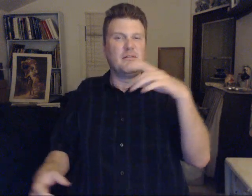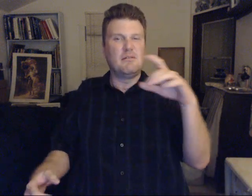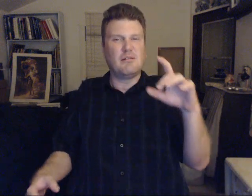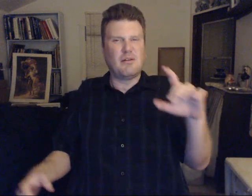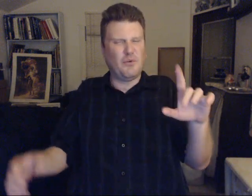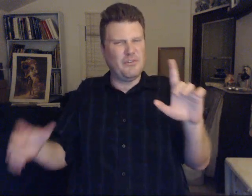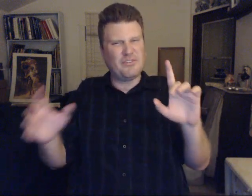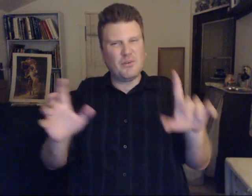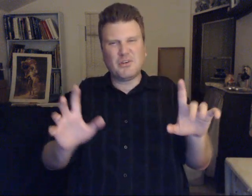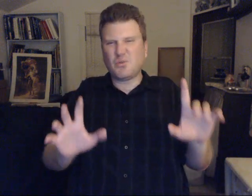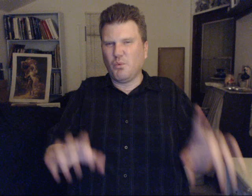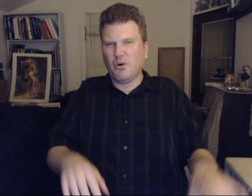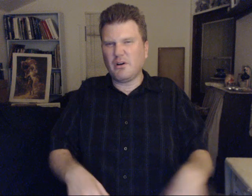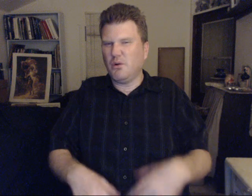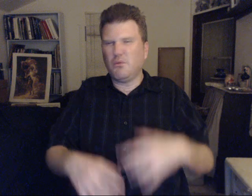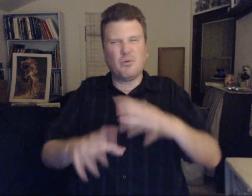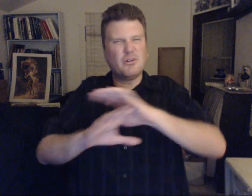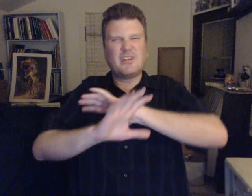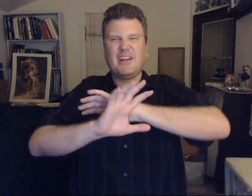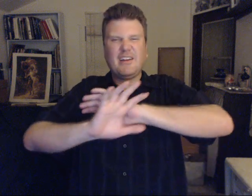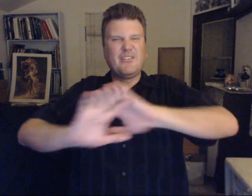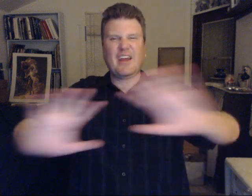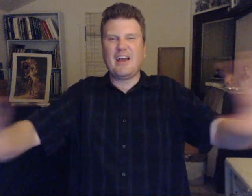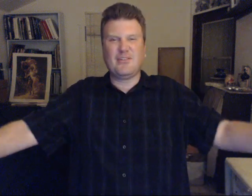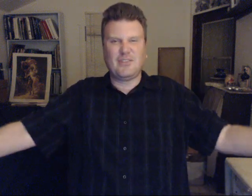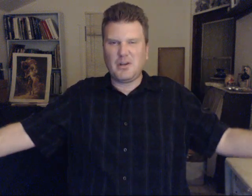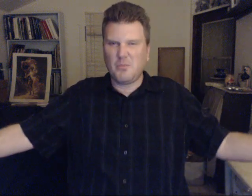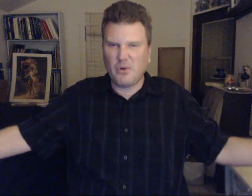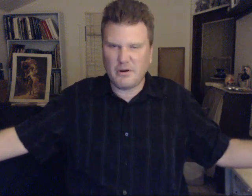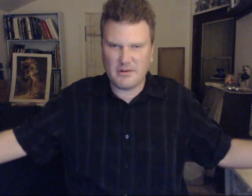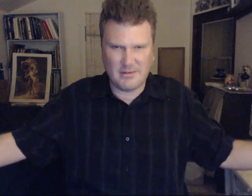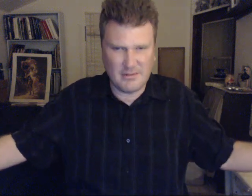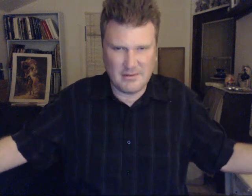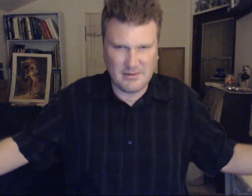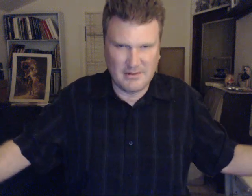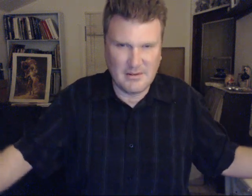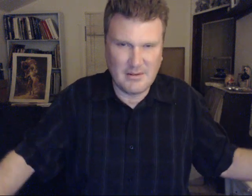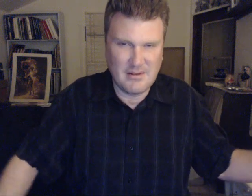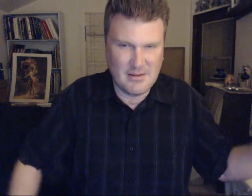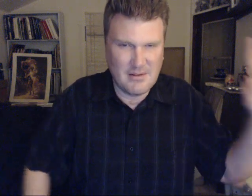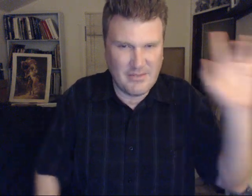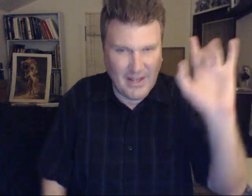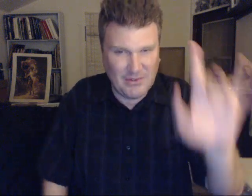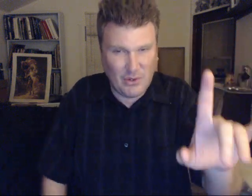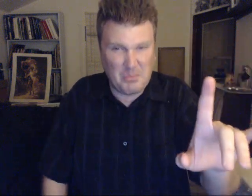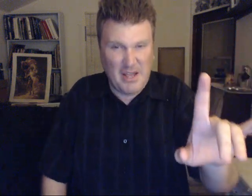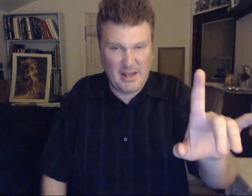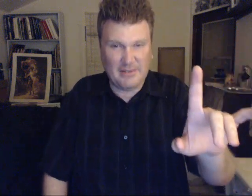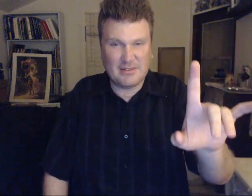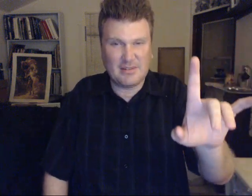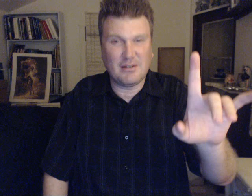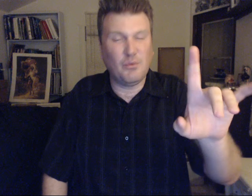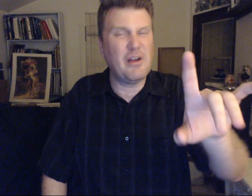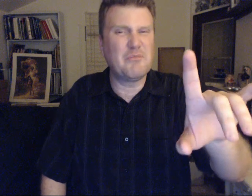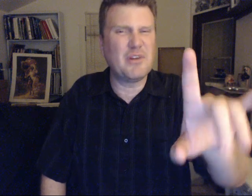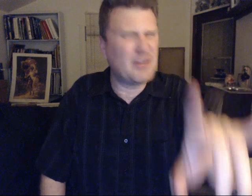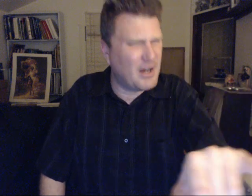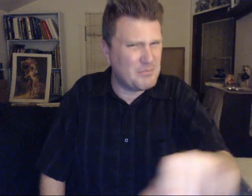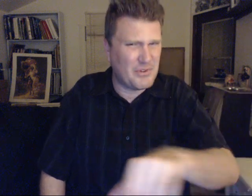Where there's so much war. A world. Can't even handle it. Anymore. That is our past. We have. Gone beyond